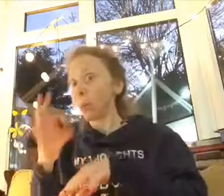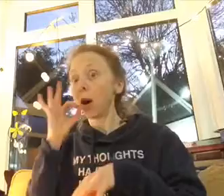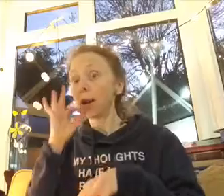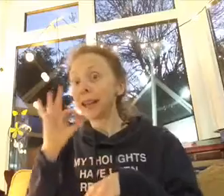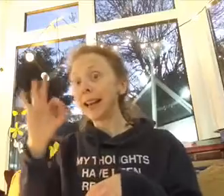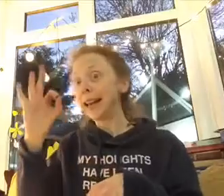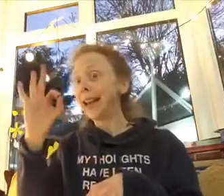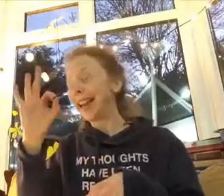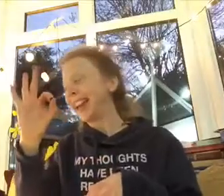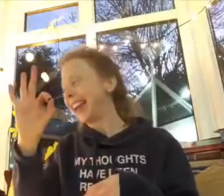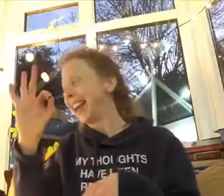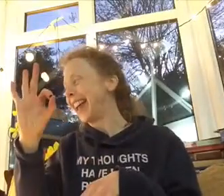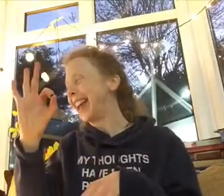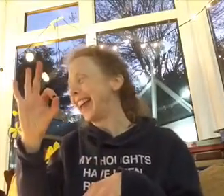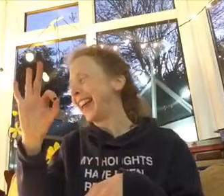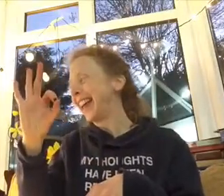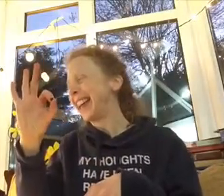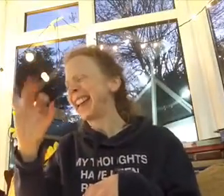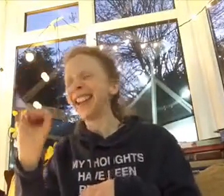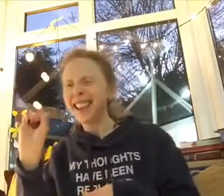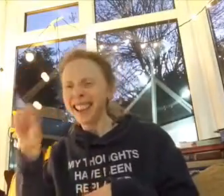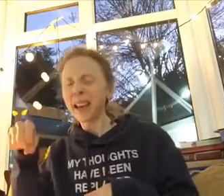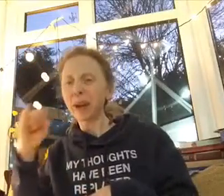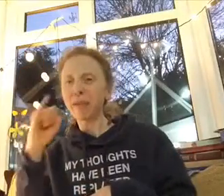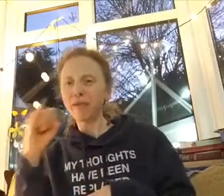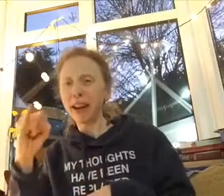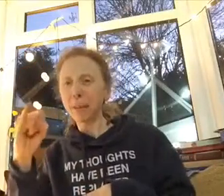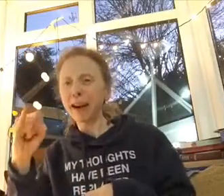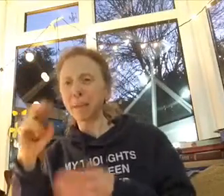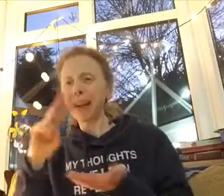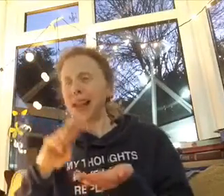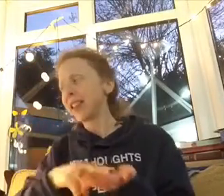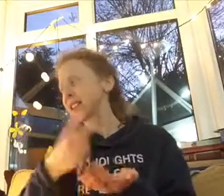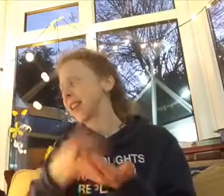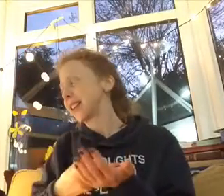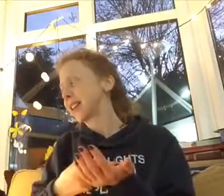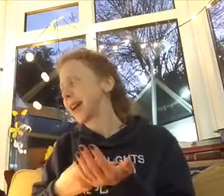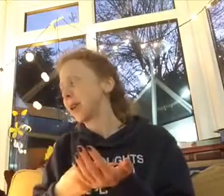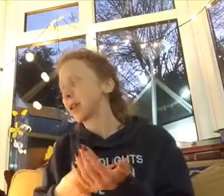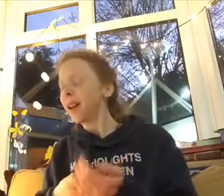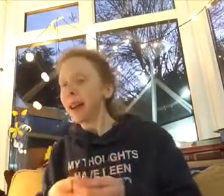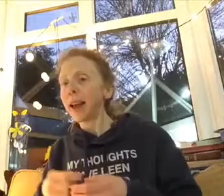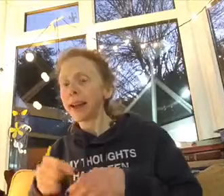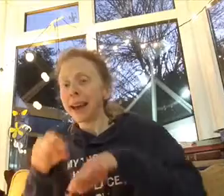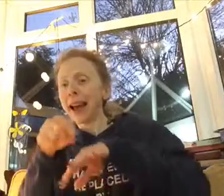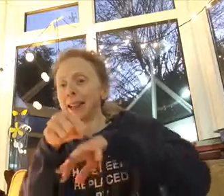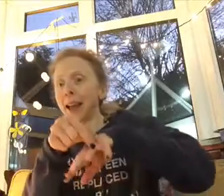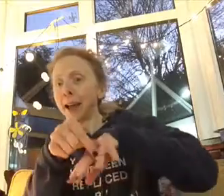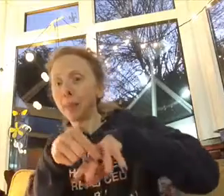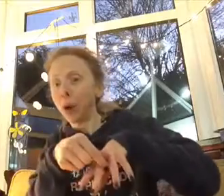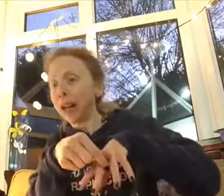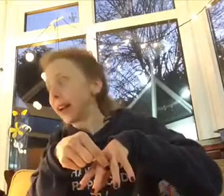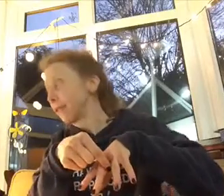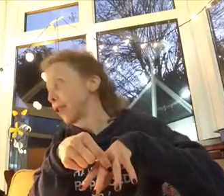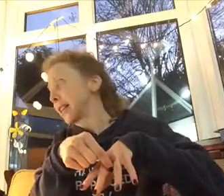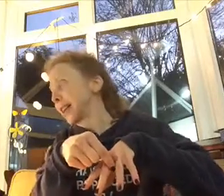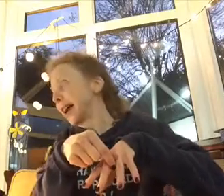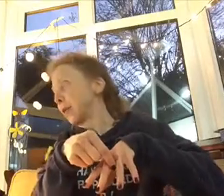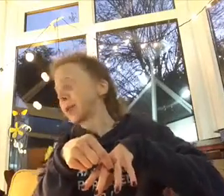one knee? yeah but I'm really bad at planning these things out like candlelight and pulling the fringes out